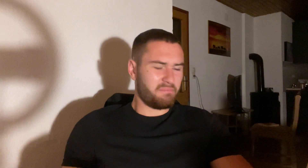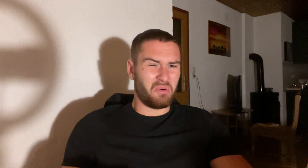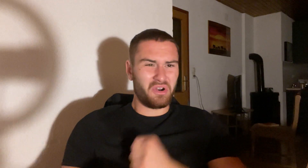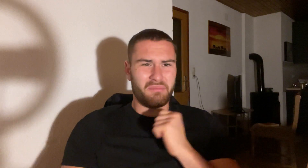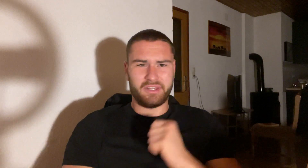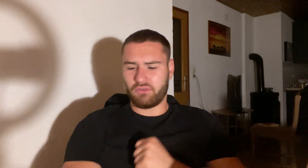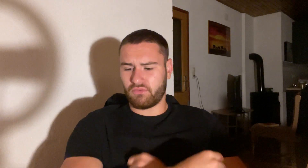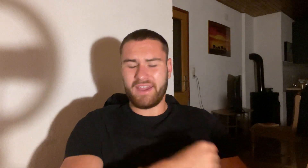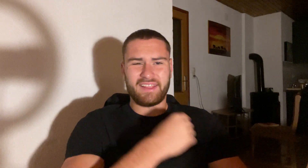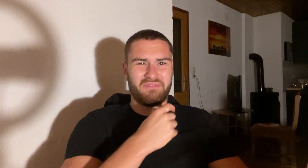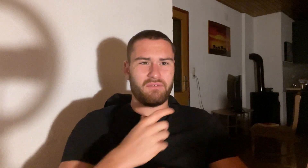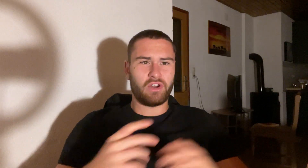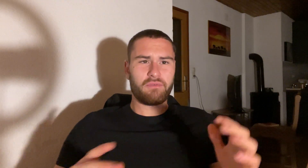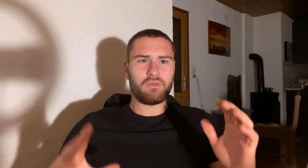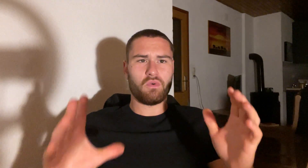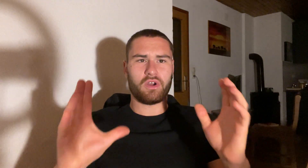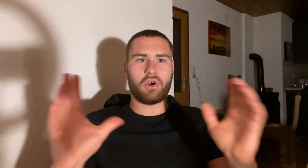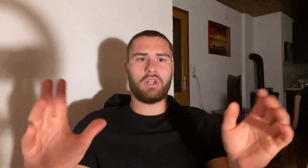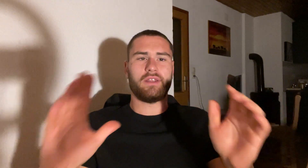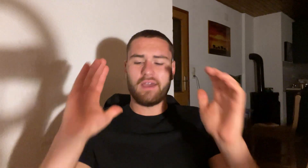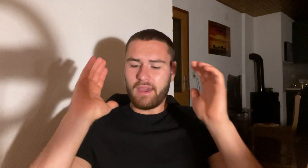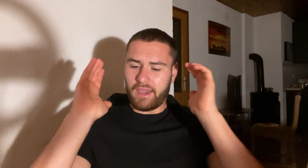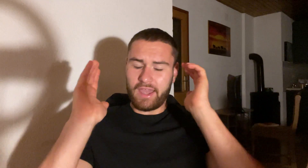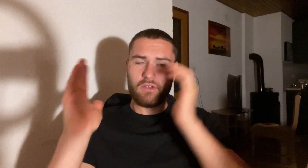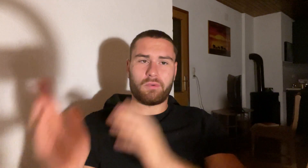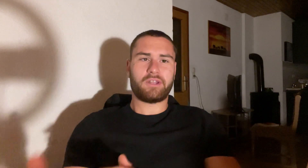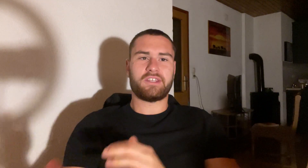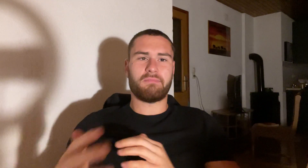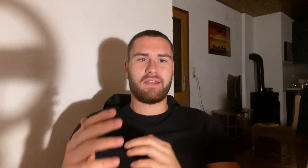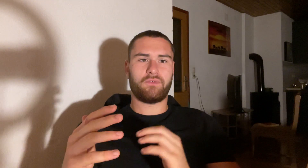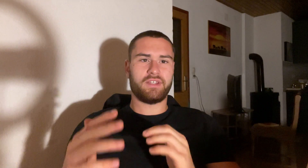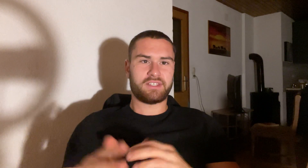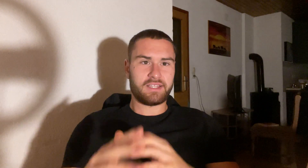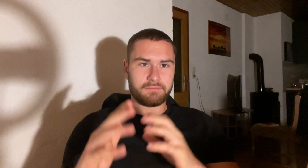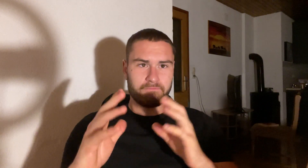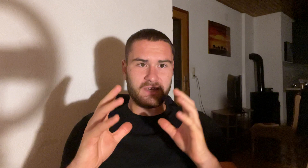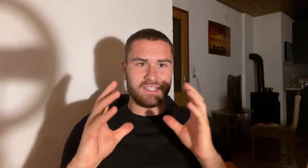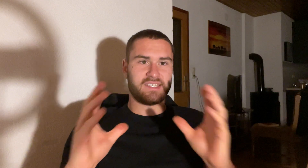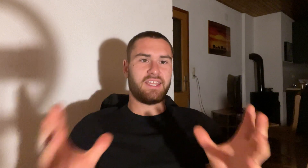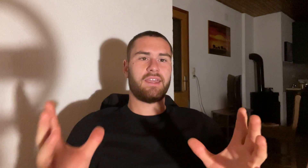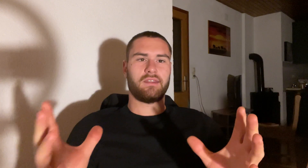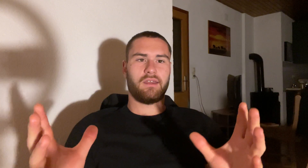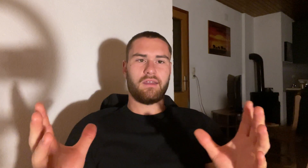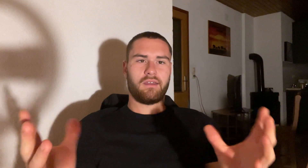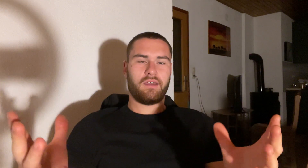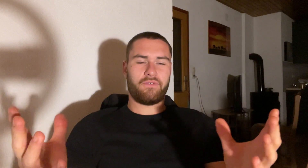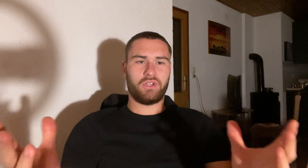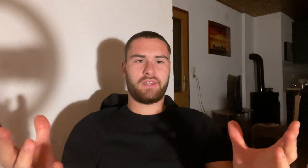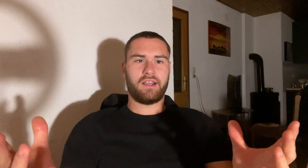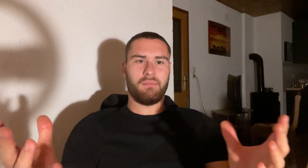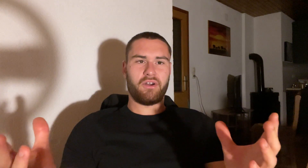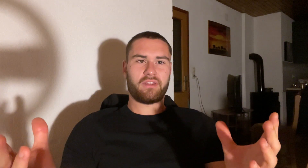bodybuilding or weightlifting whatever you want to call it and you practice mindfulness that's insane if you really think about it